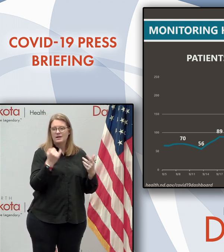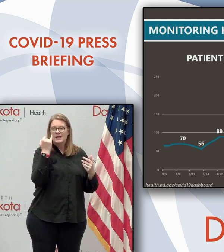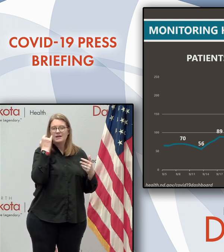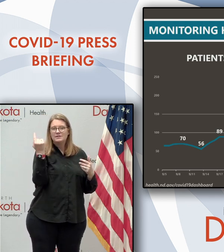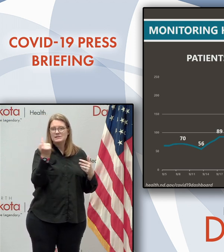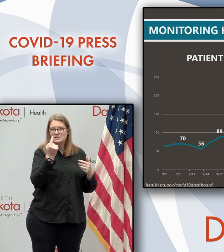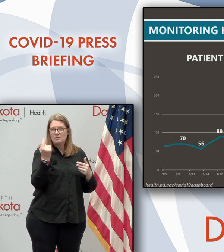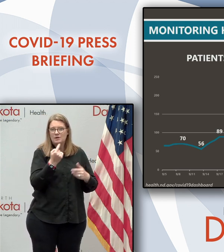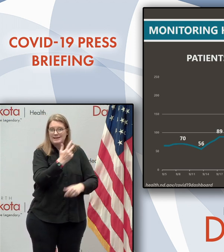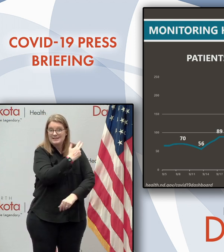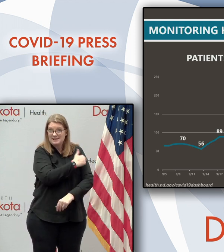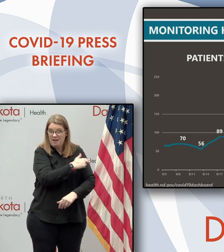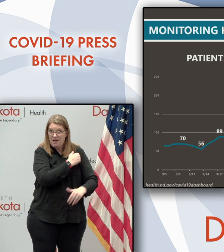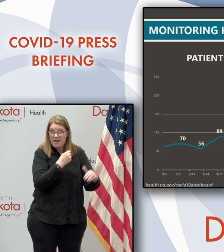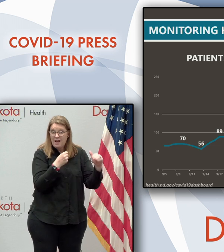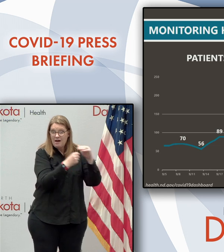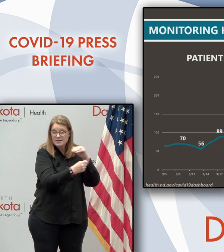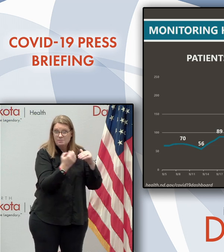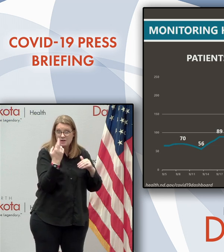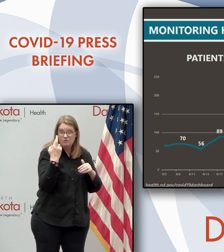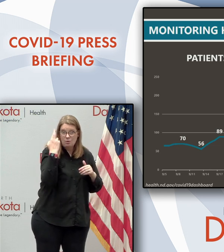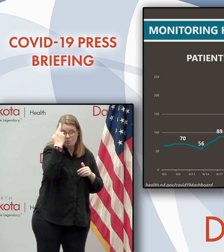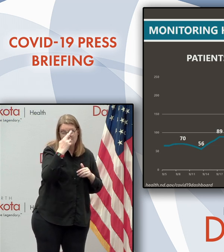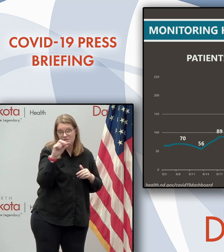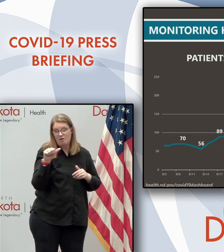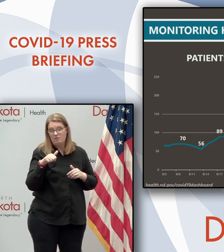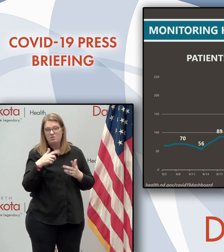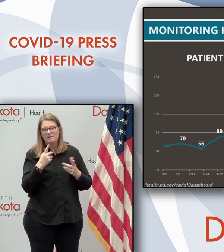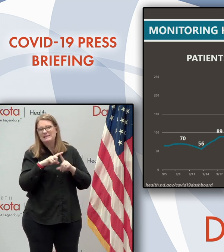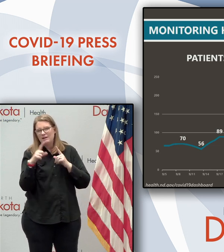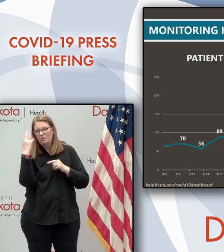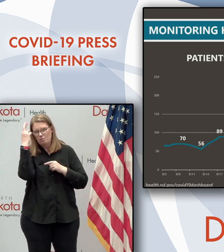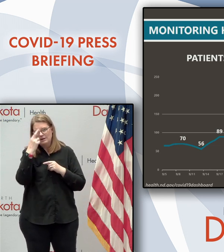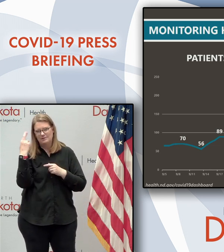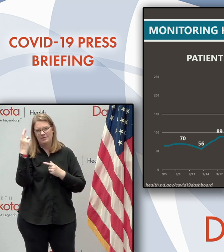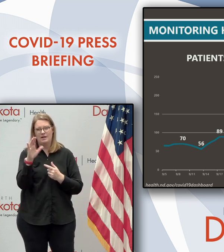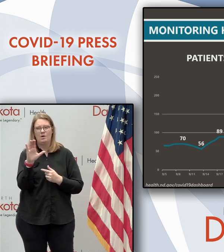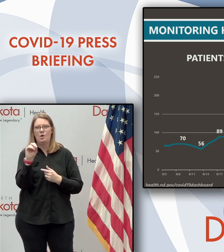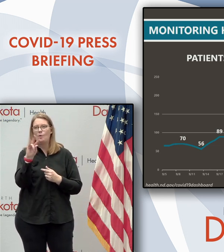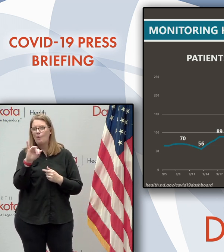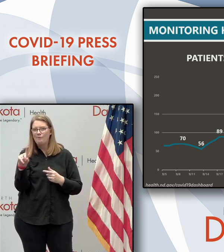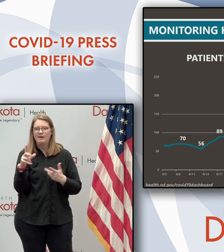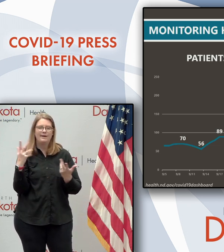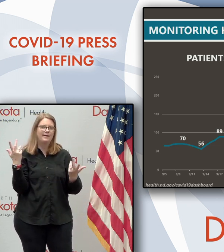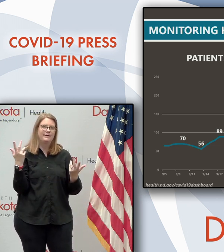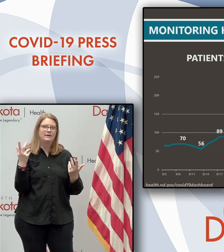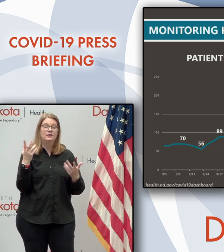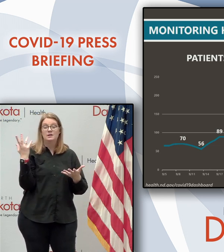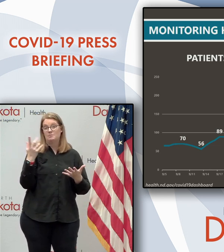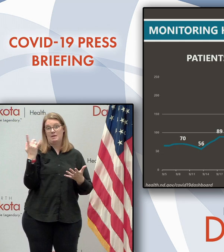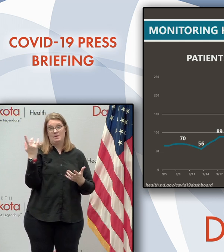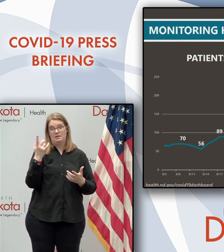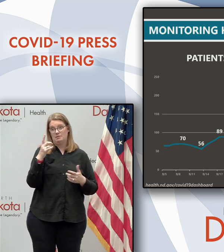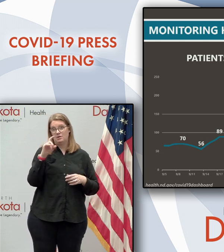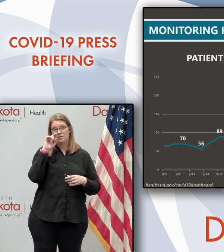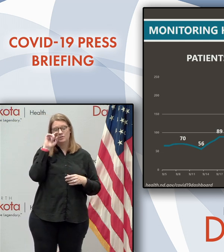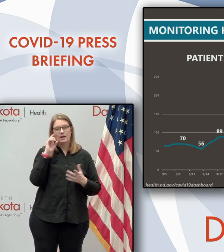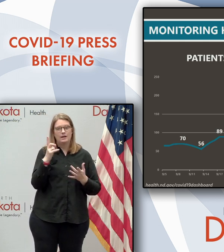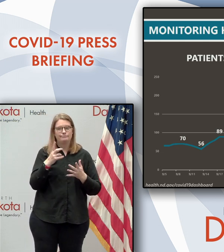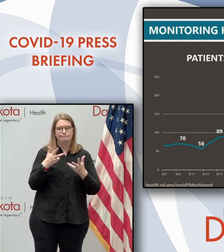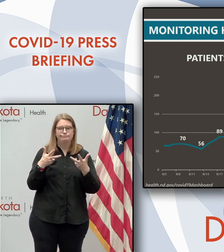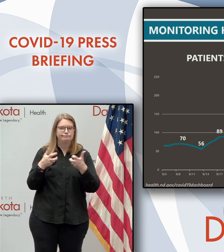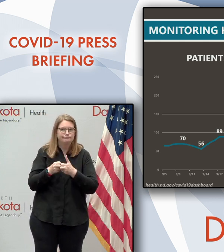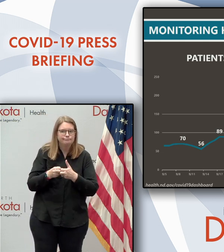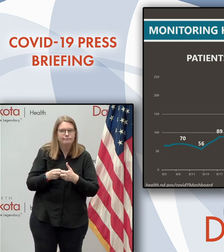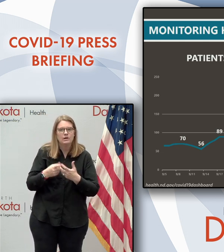someone is hospitalized for a reason other than COVID, whether, call it a, uh, you know, trauma, a sports injury, or that you come